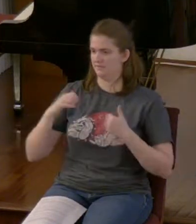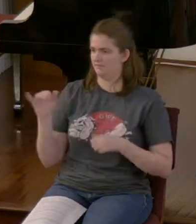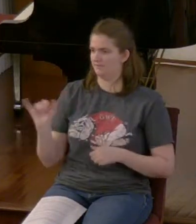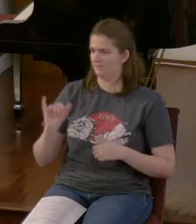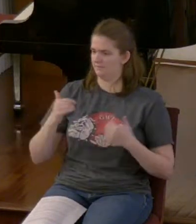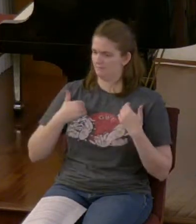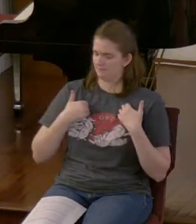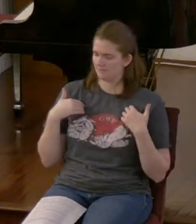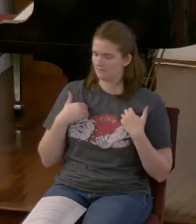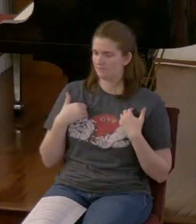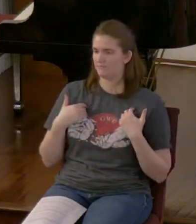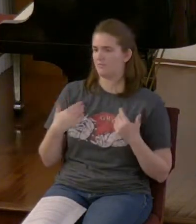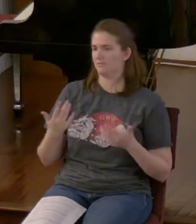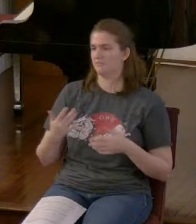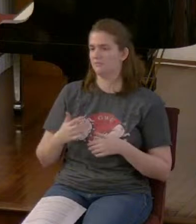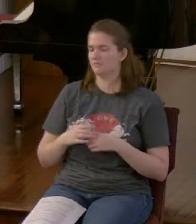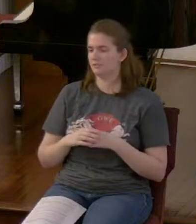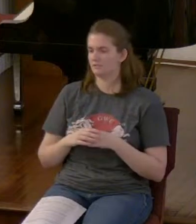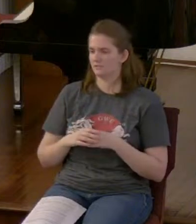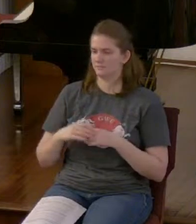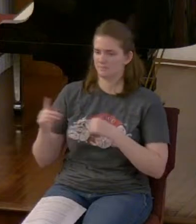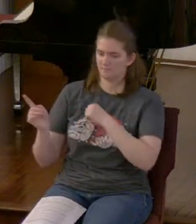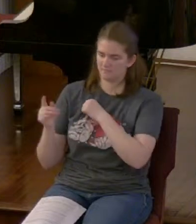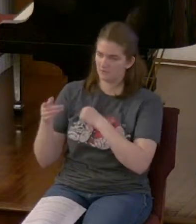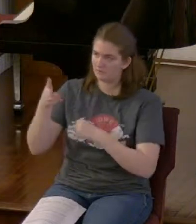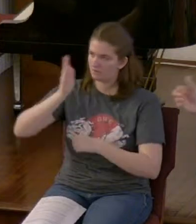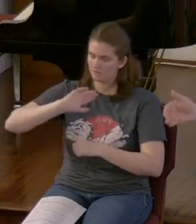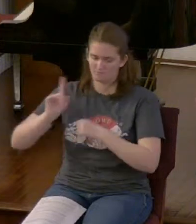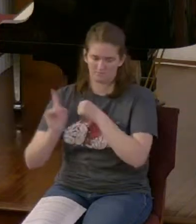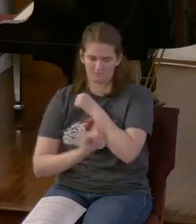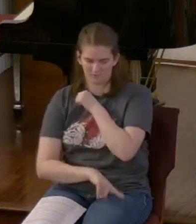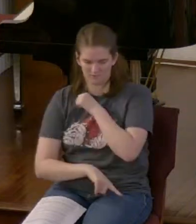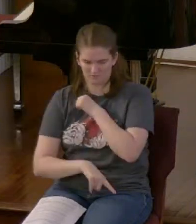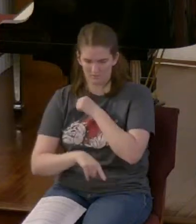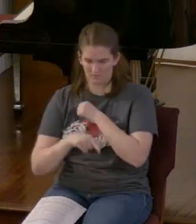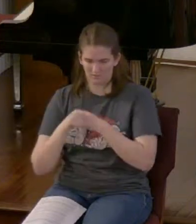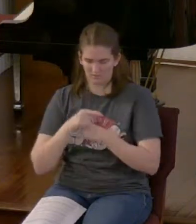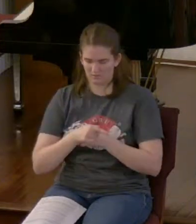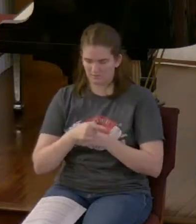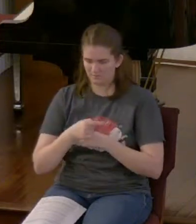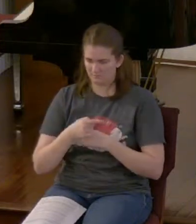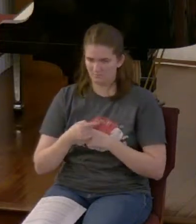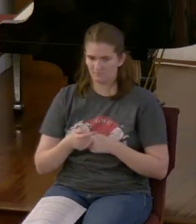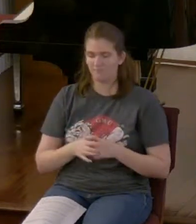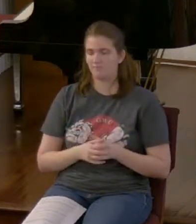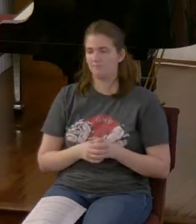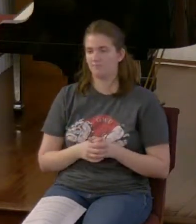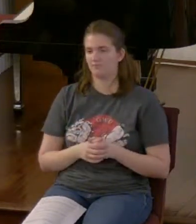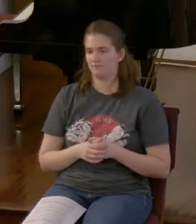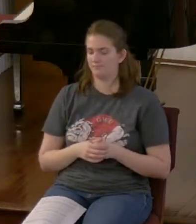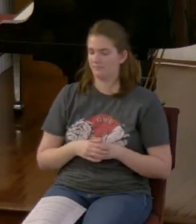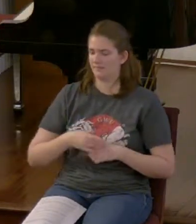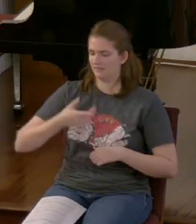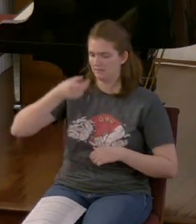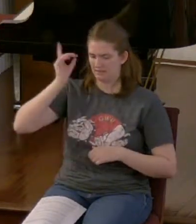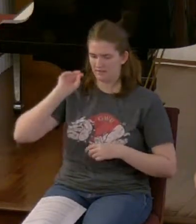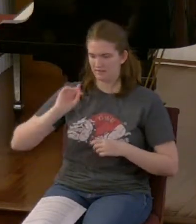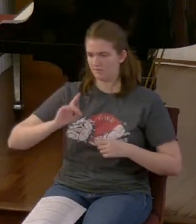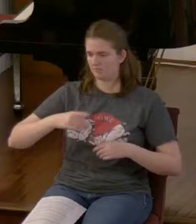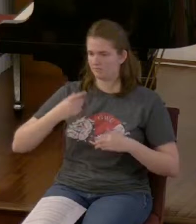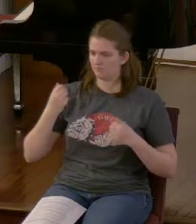and that he was going to be punished or not punished but God was going to do something drastic to get his attention. And he was distressed about that.